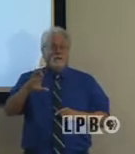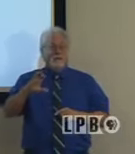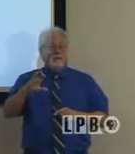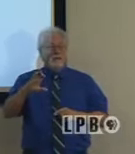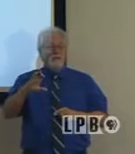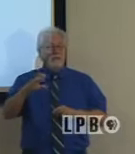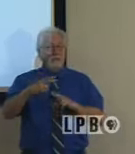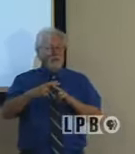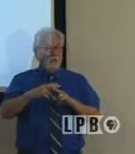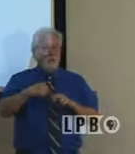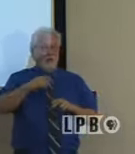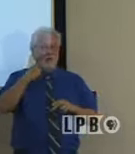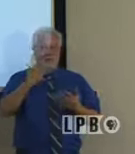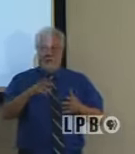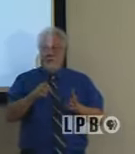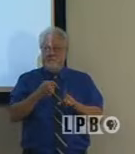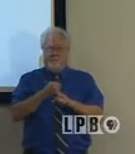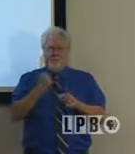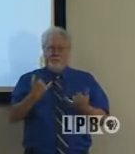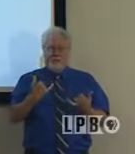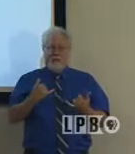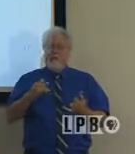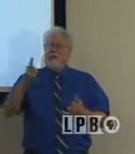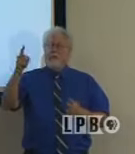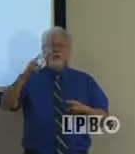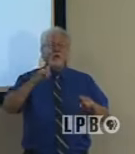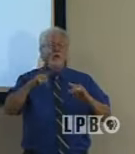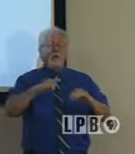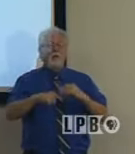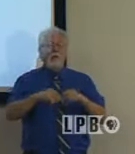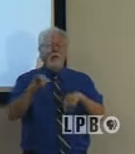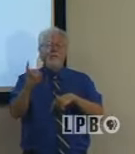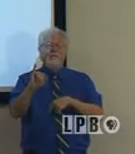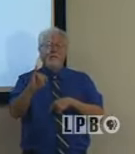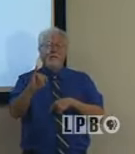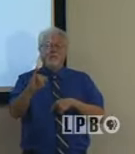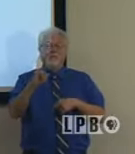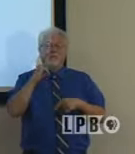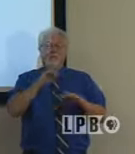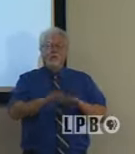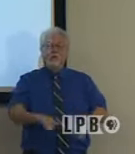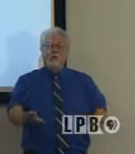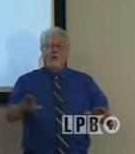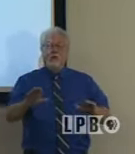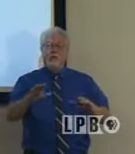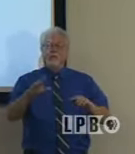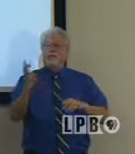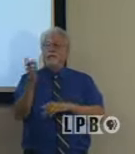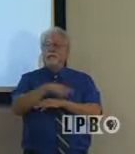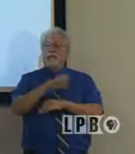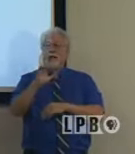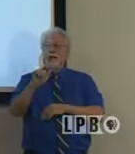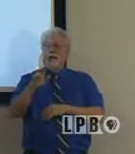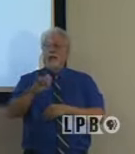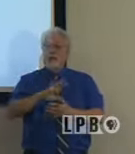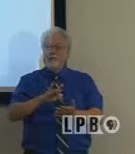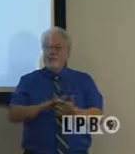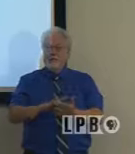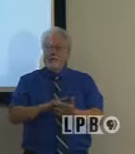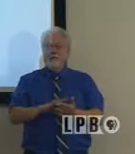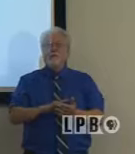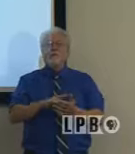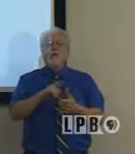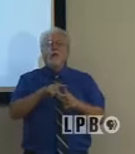actually it might have already come out today talking about infections in child care settings, resulting in